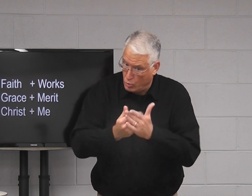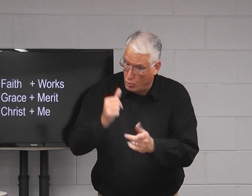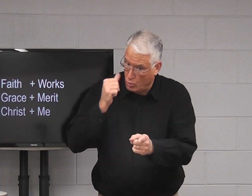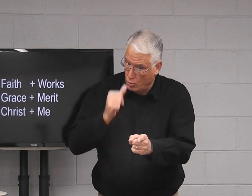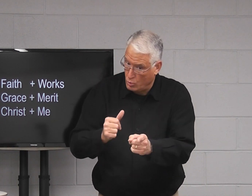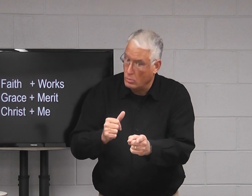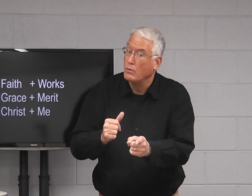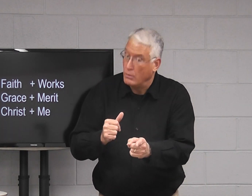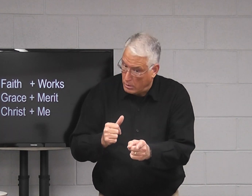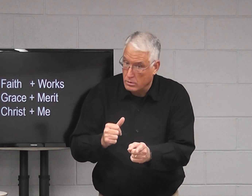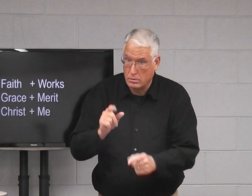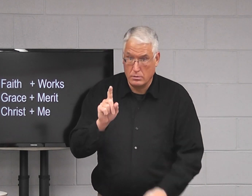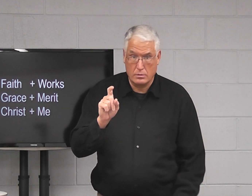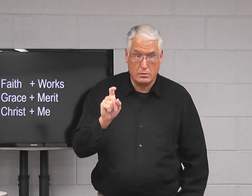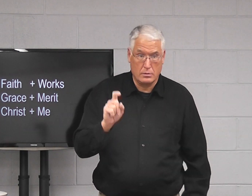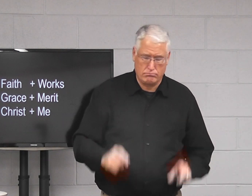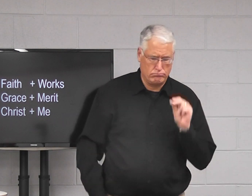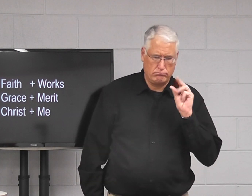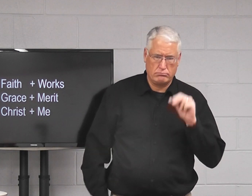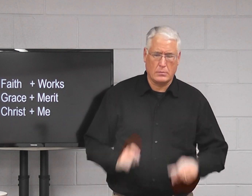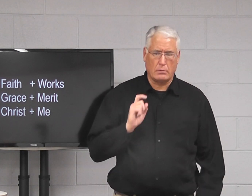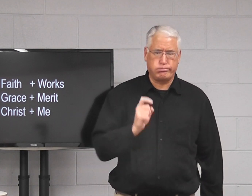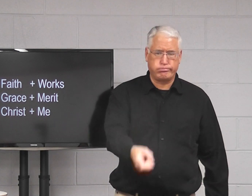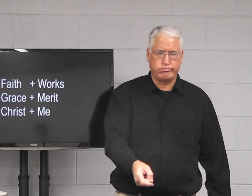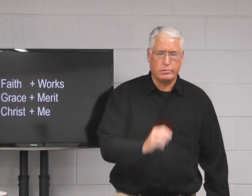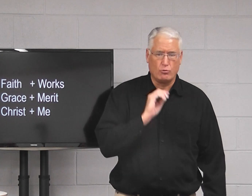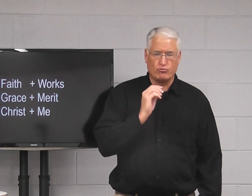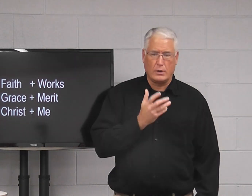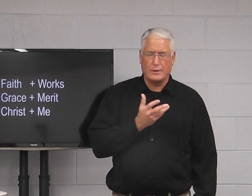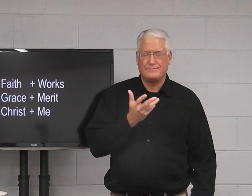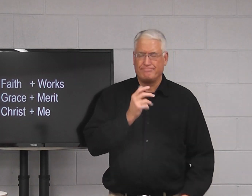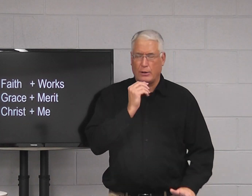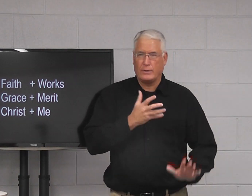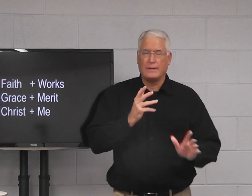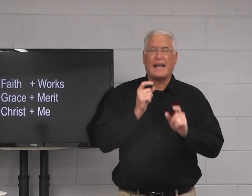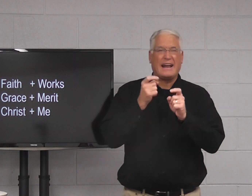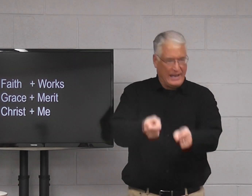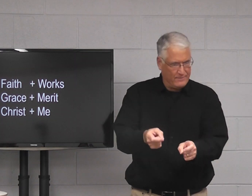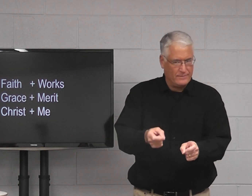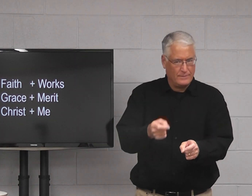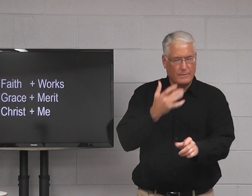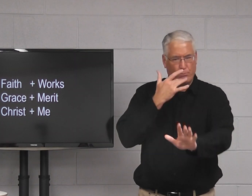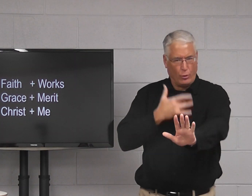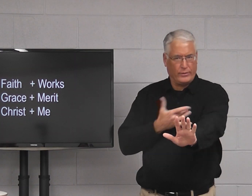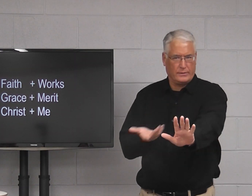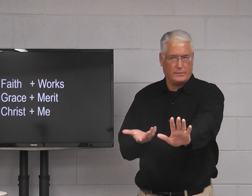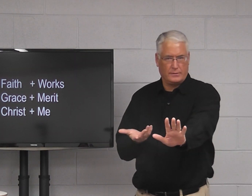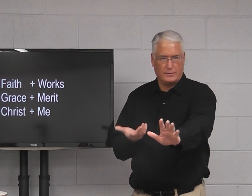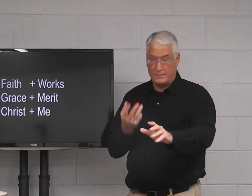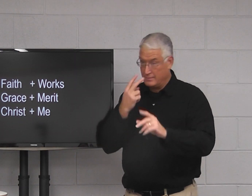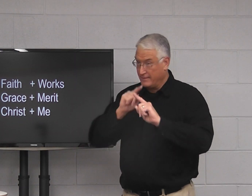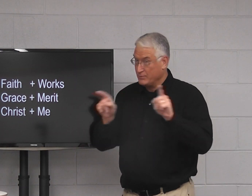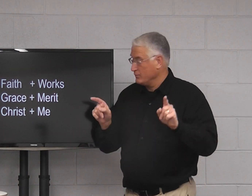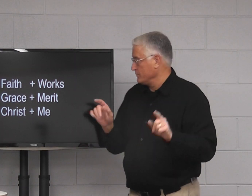you're good, boy or girl, no. They just give you the gift, right? Because it's your birthday.